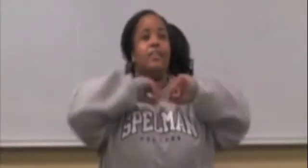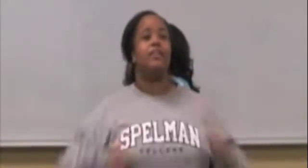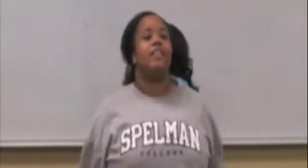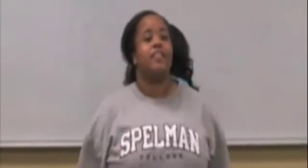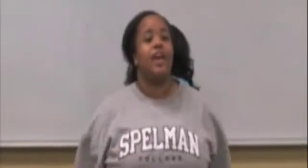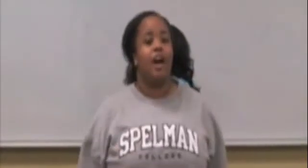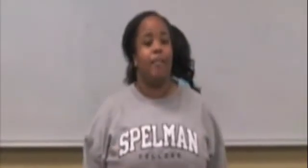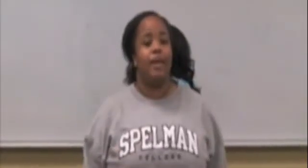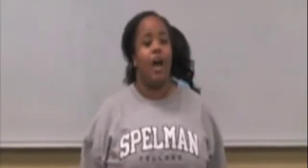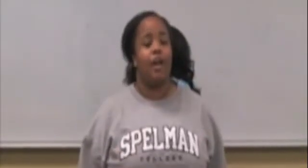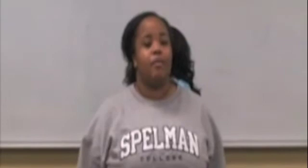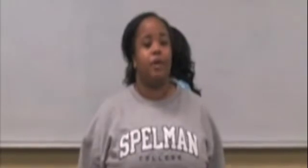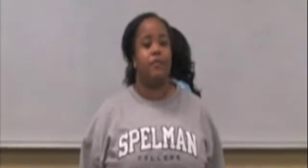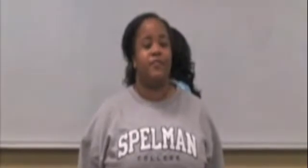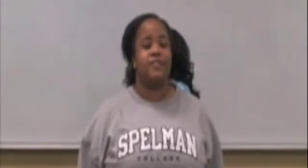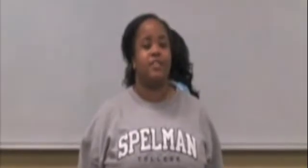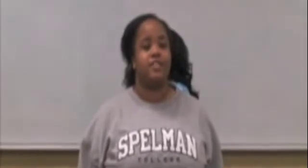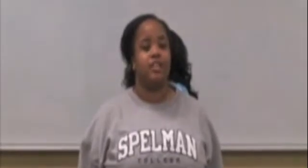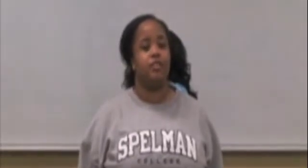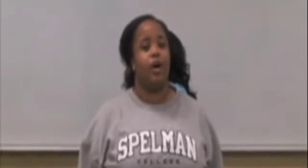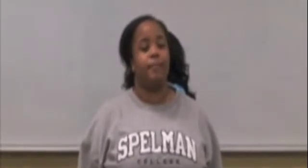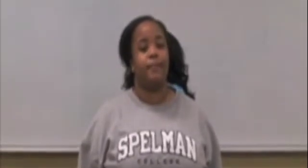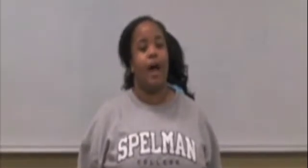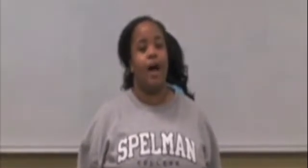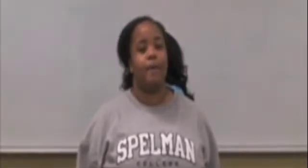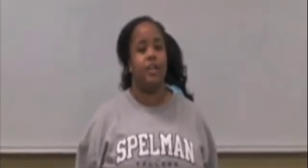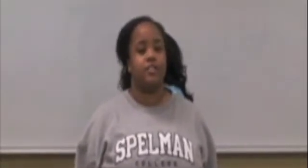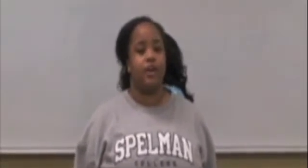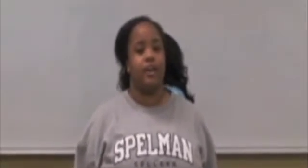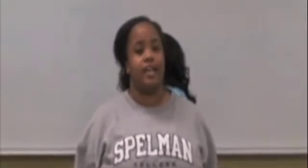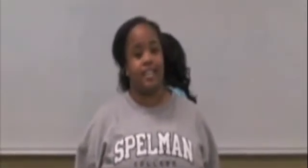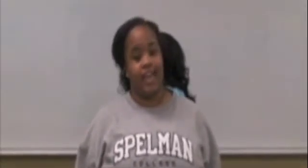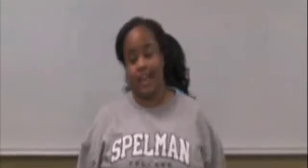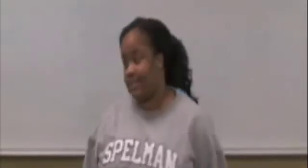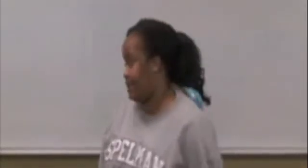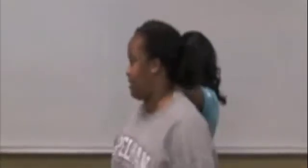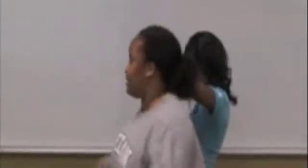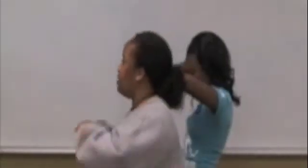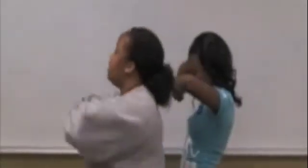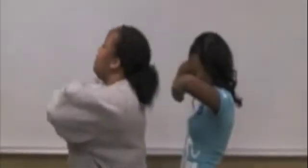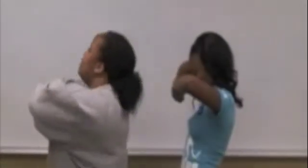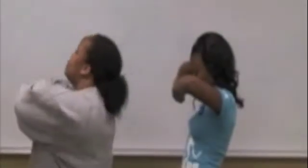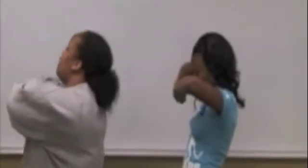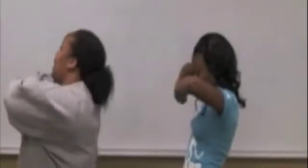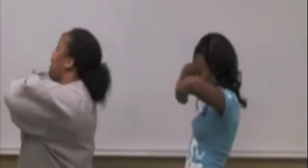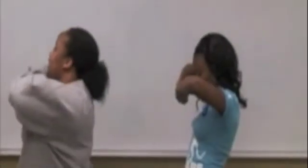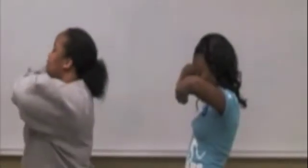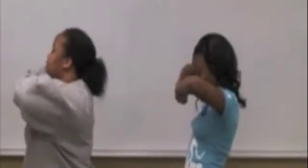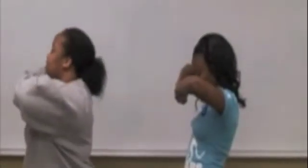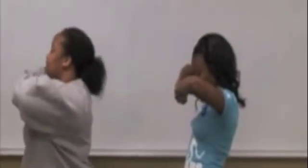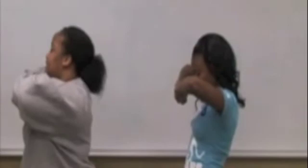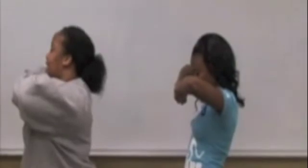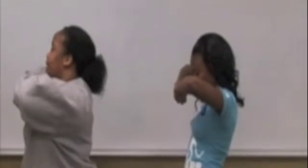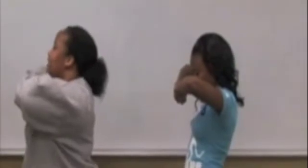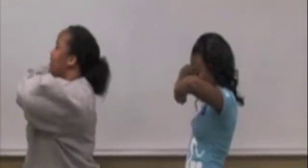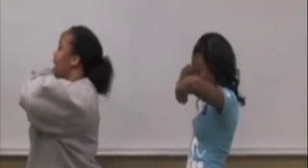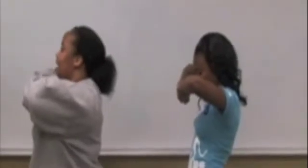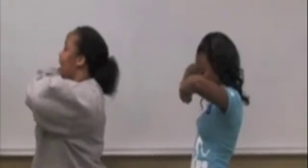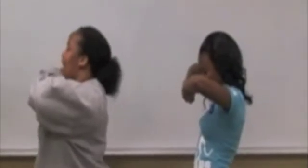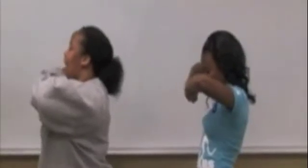They call me autoimmune deficiency syndrome, but I'm also known as AIDS. Trey, introduce yourself. They call